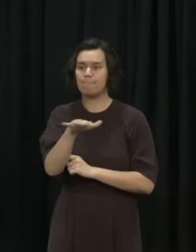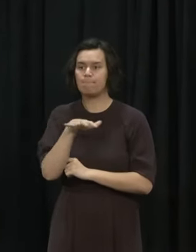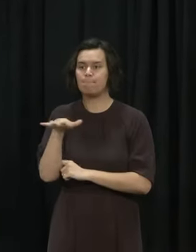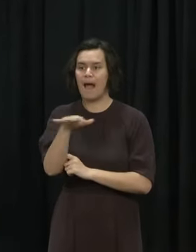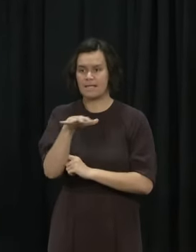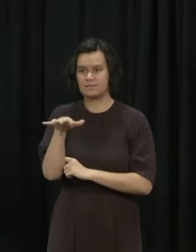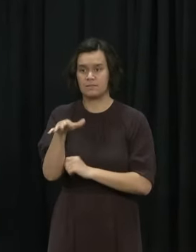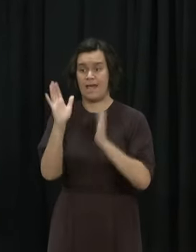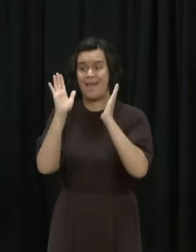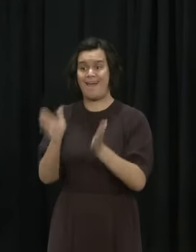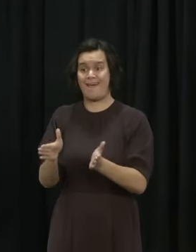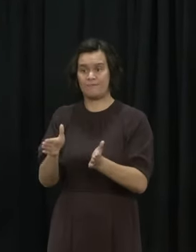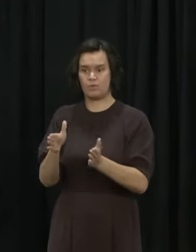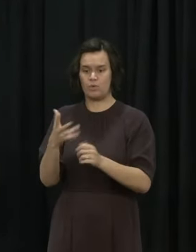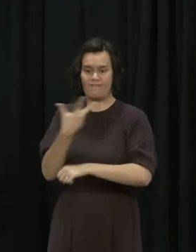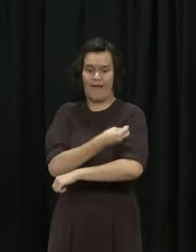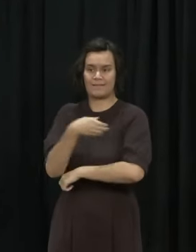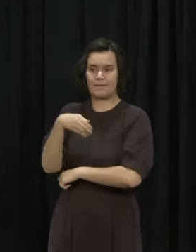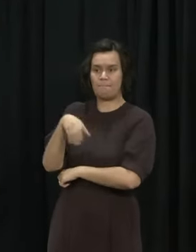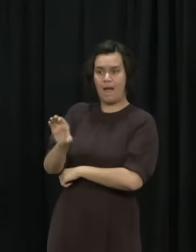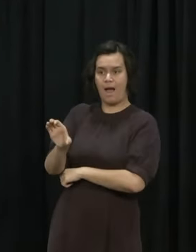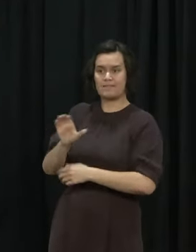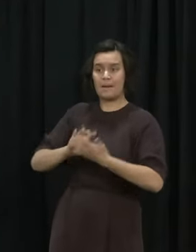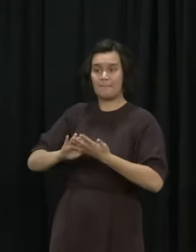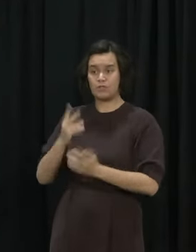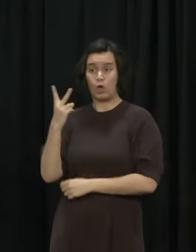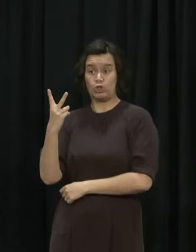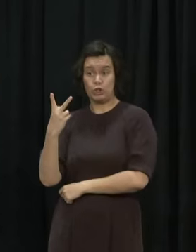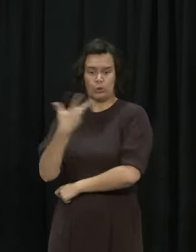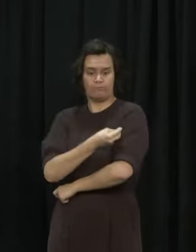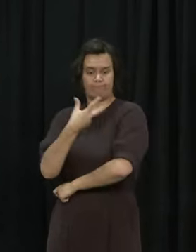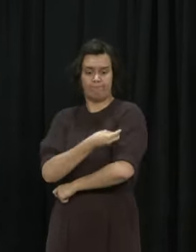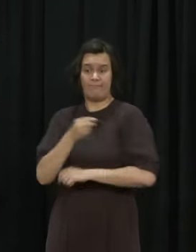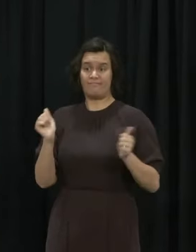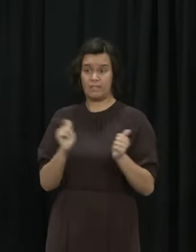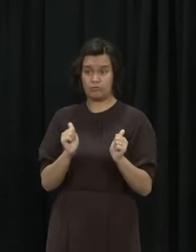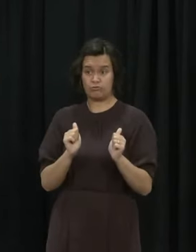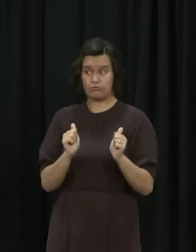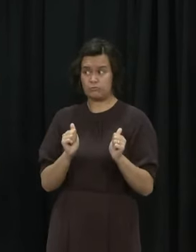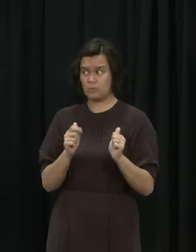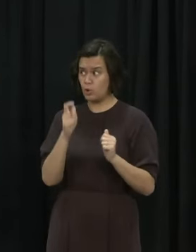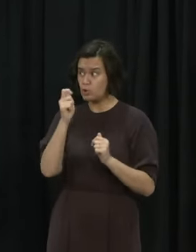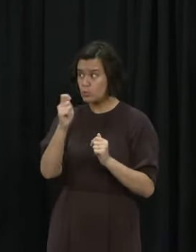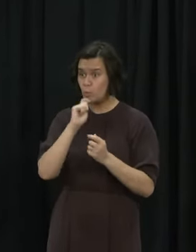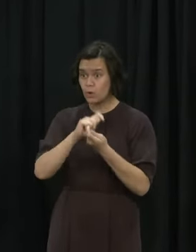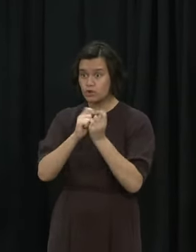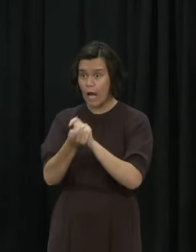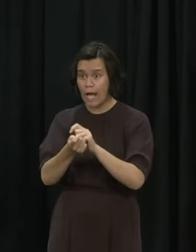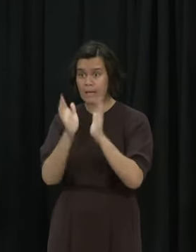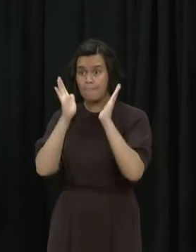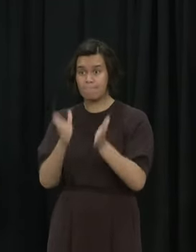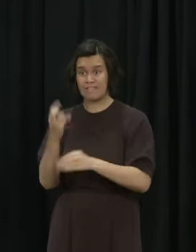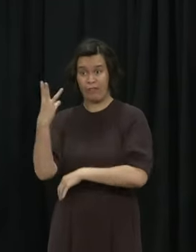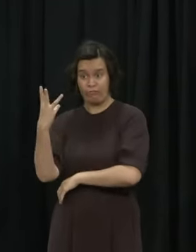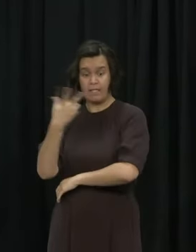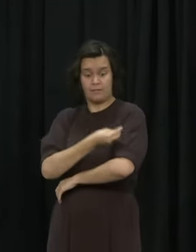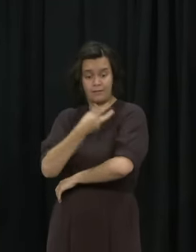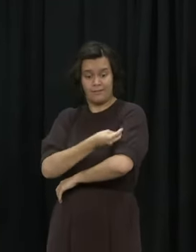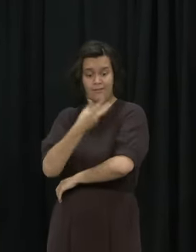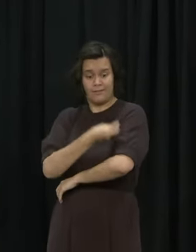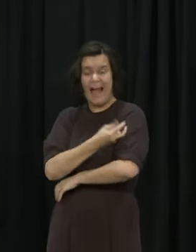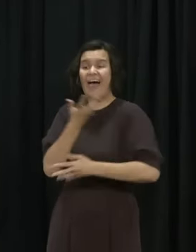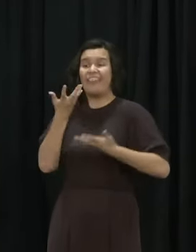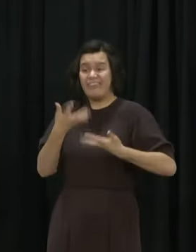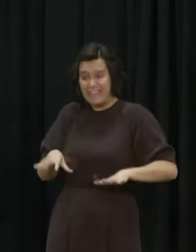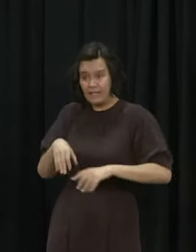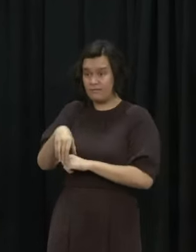jabbed to get into places? Quite possibly and with the vaccine certificate framework when we release your vaccine passes they've got a